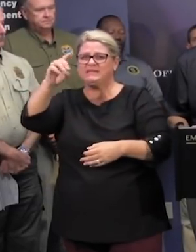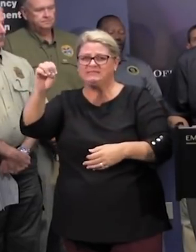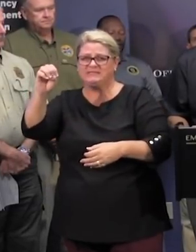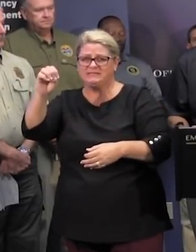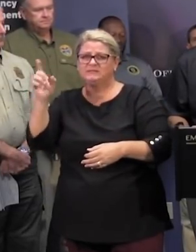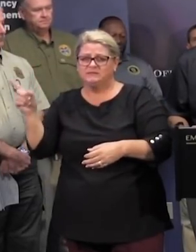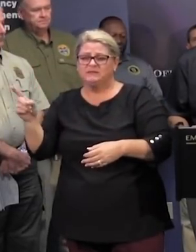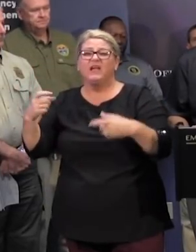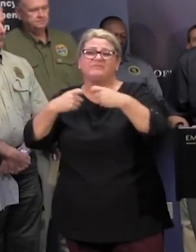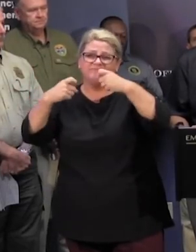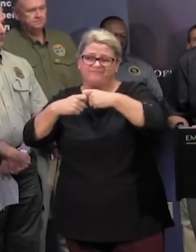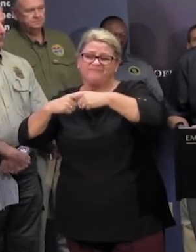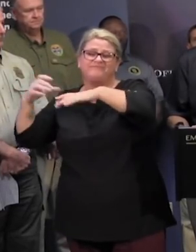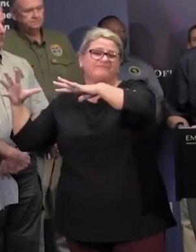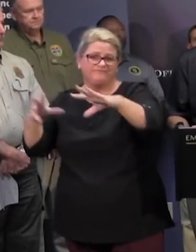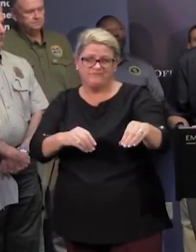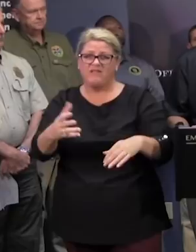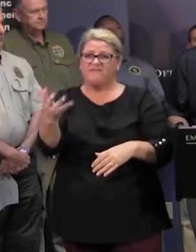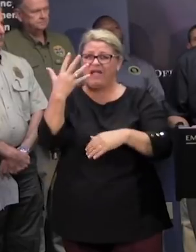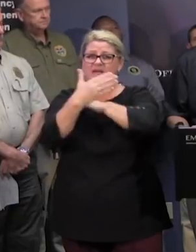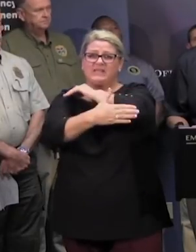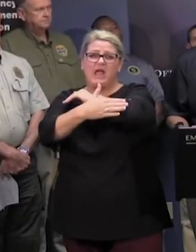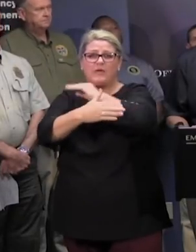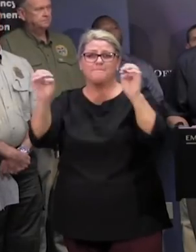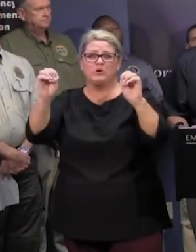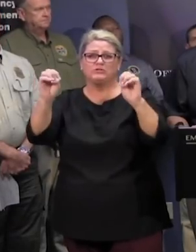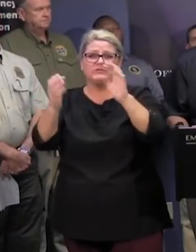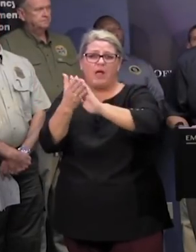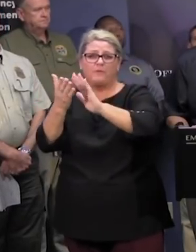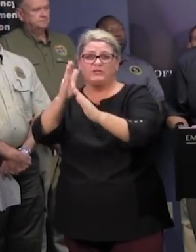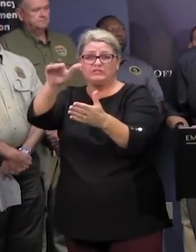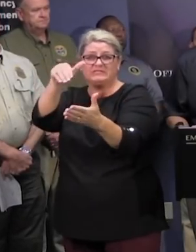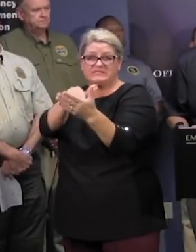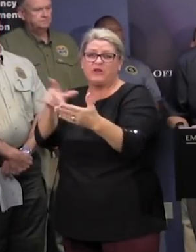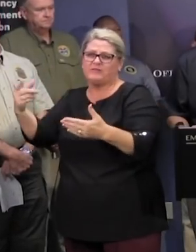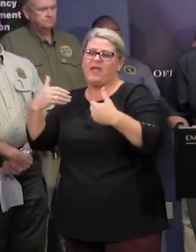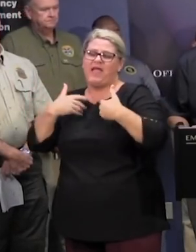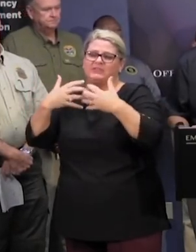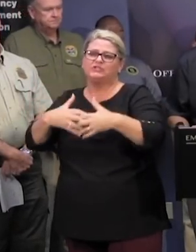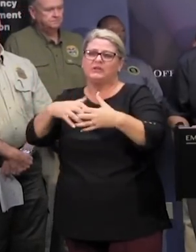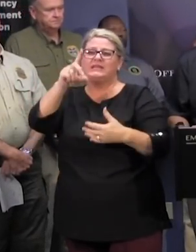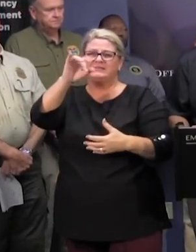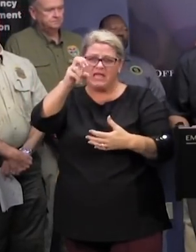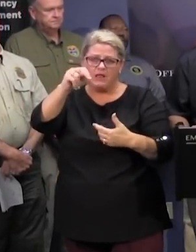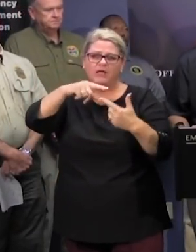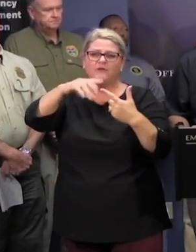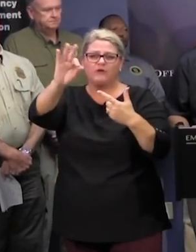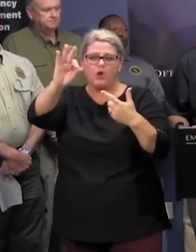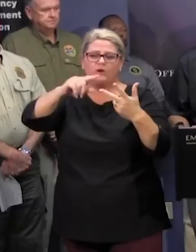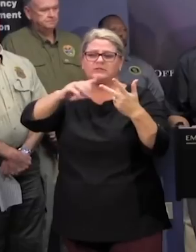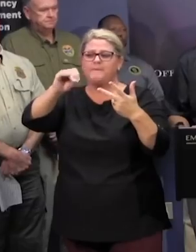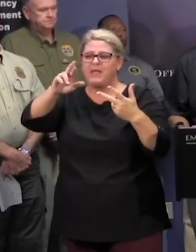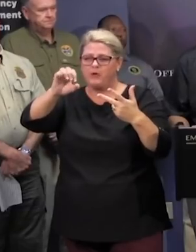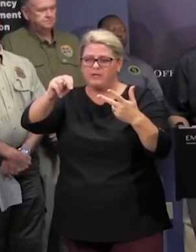area with at least five county emergency operation centers right now operating on emergency power and that was dylan florence marion